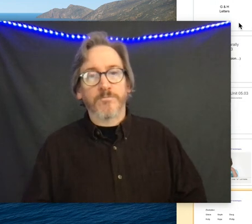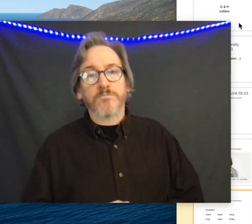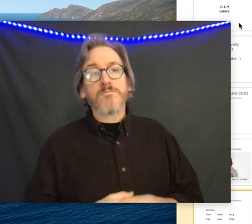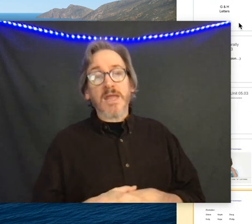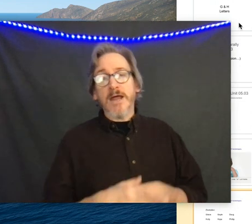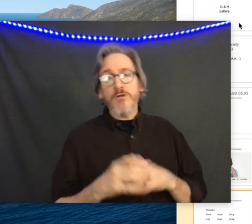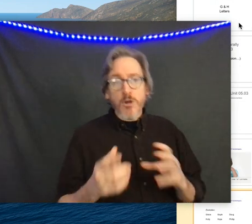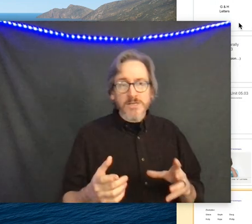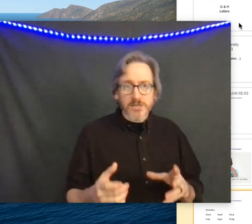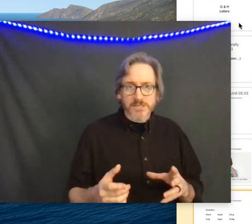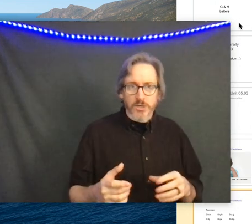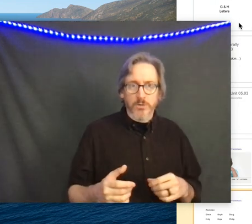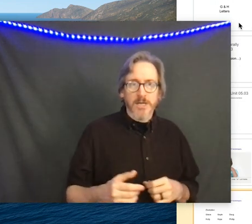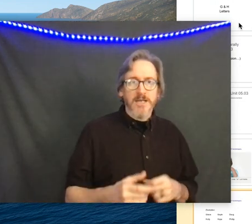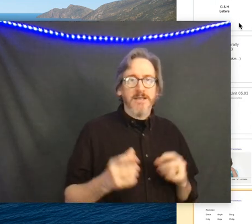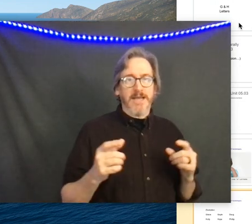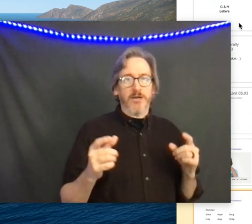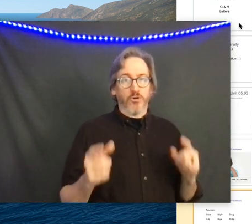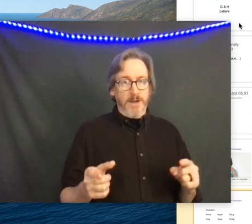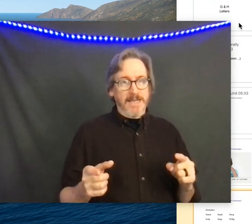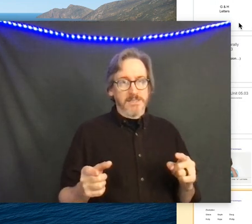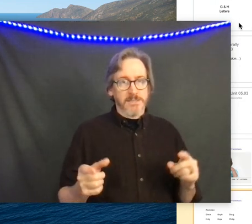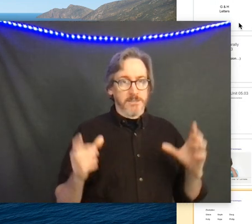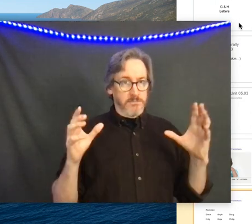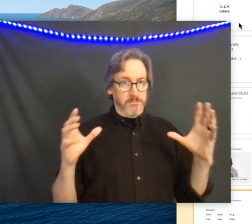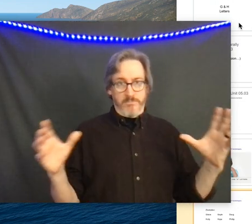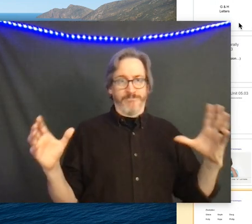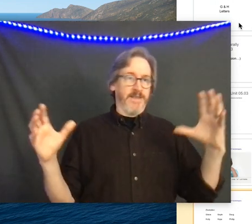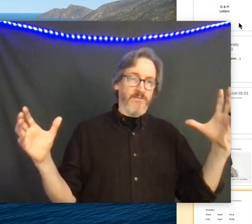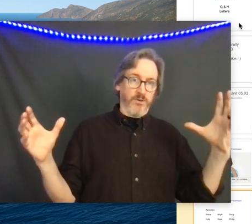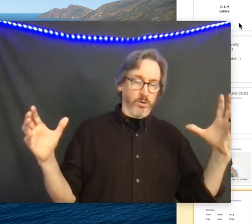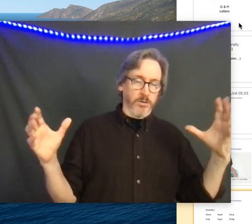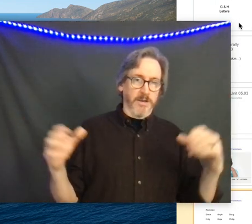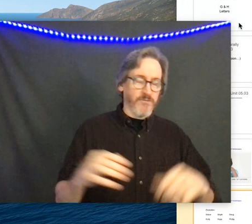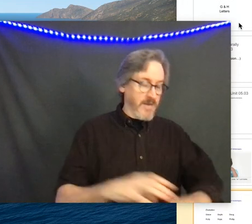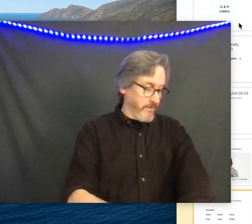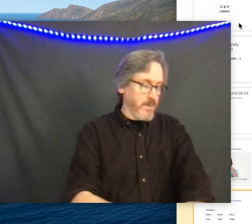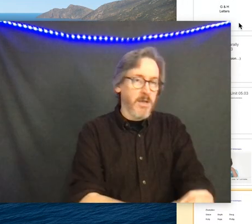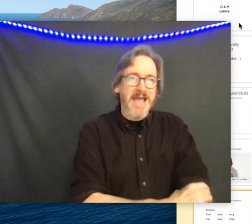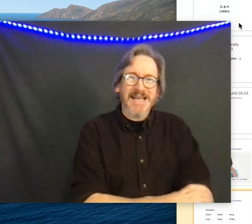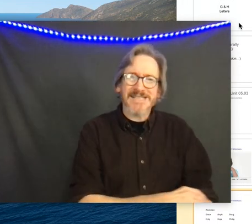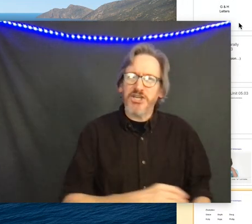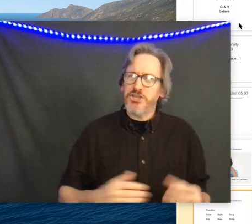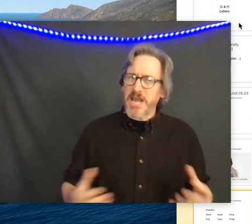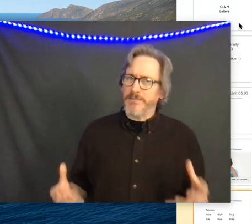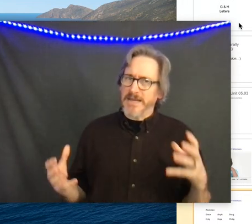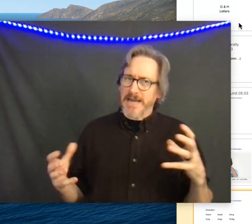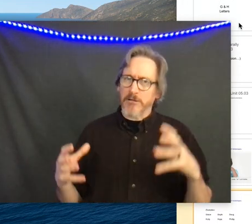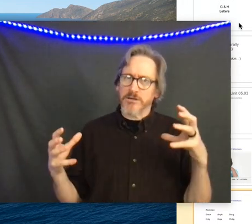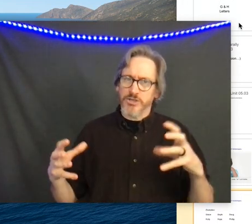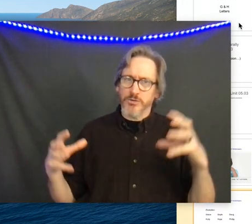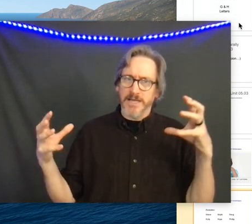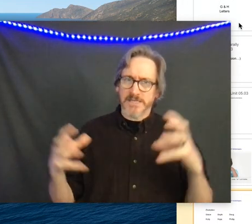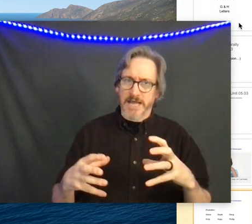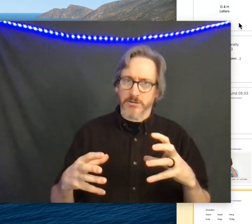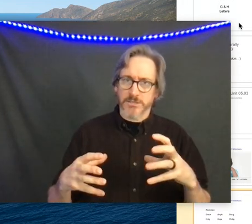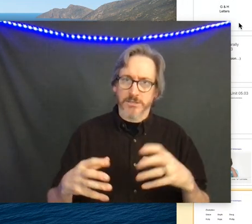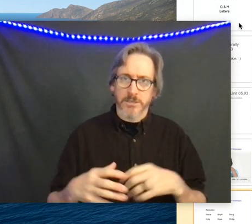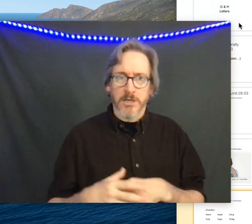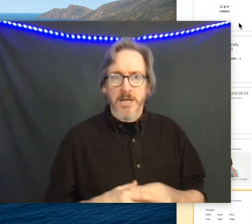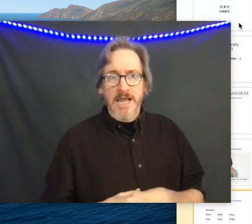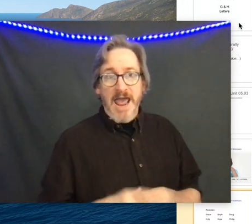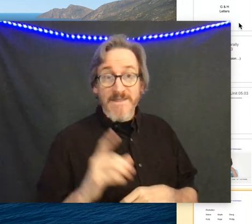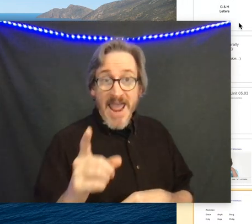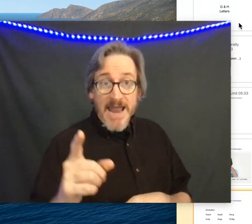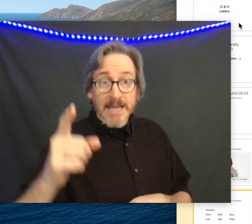now notice also that grace every word every name has a shape inherent to its letters